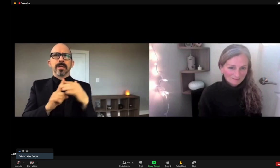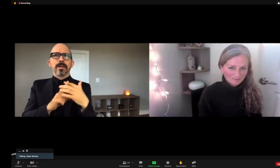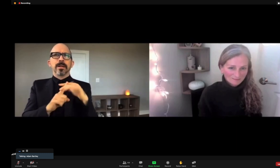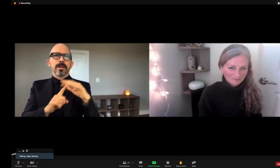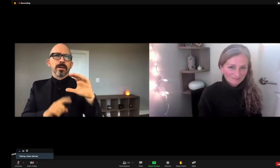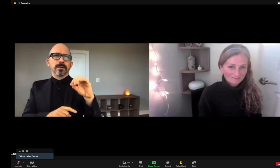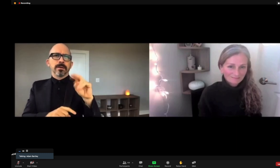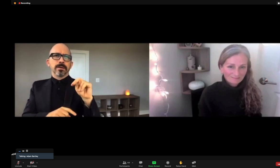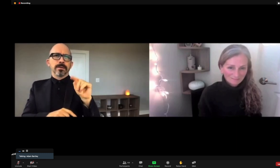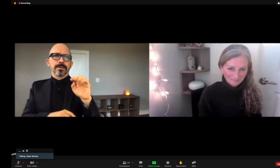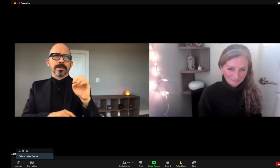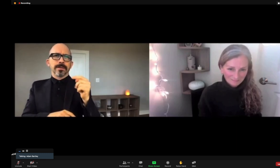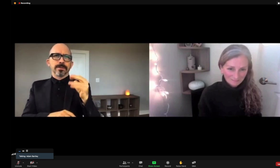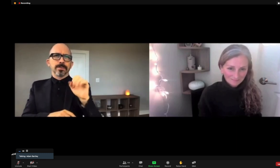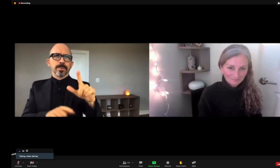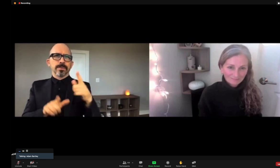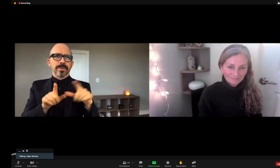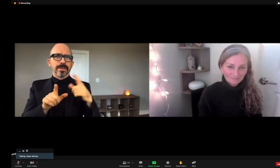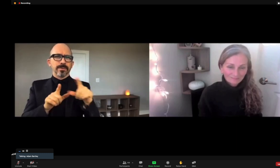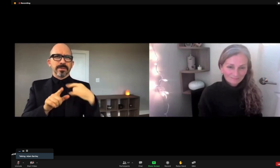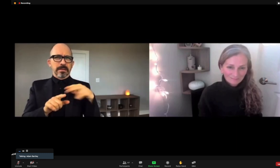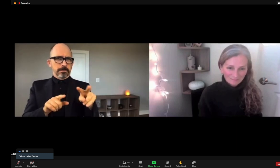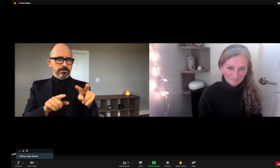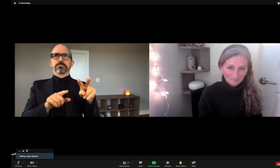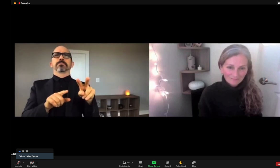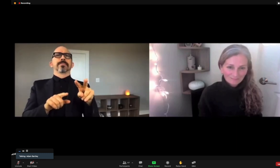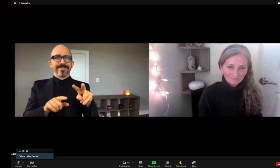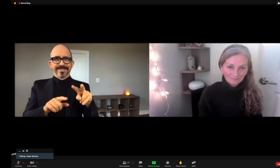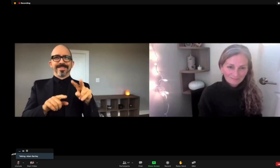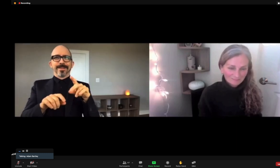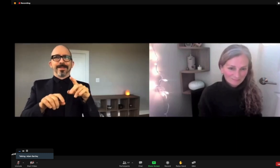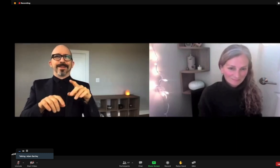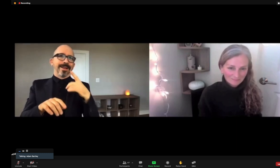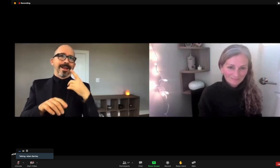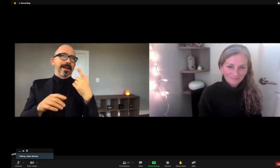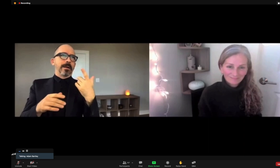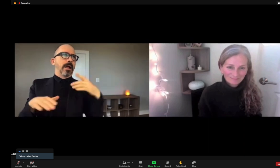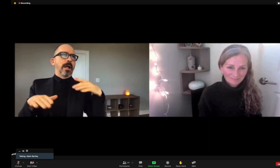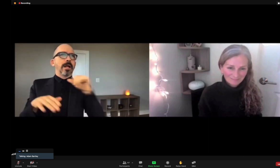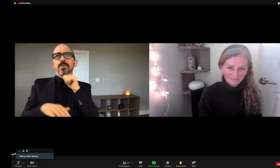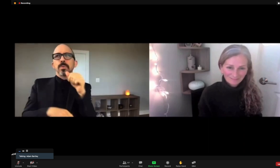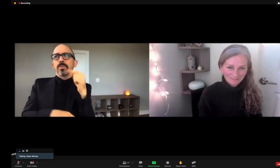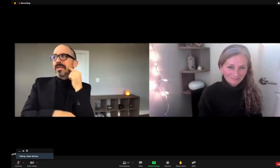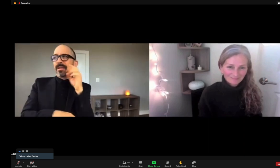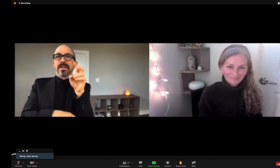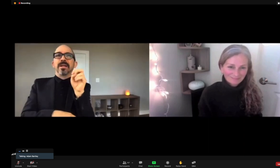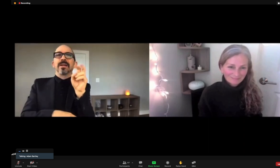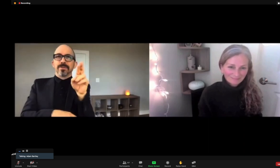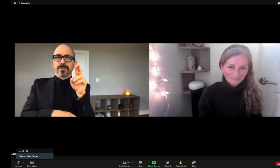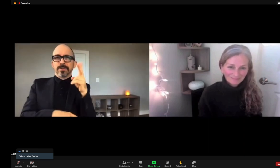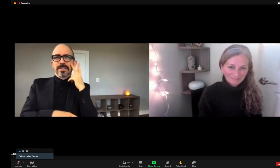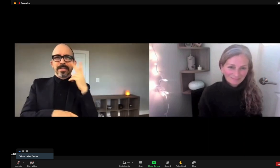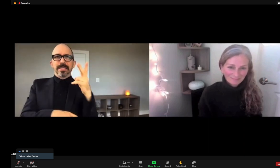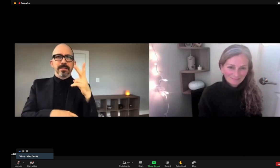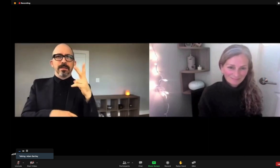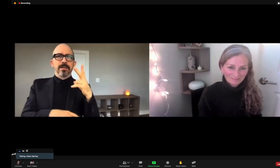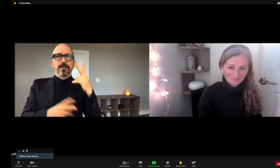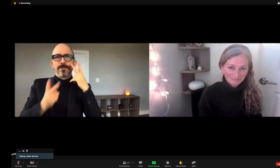These experiences have created a contextual language that is vibrant and rich. And I don't think I've ever